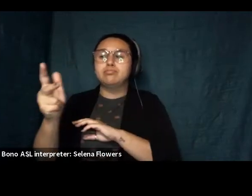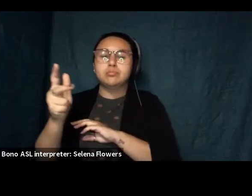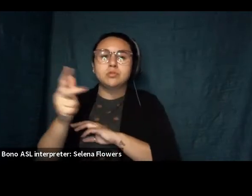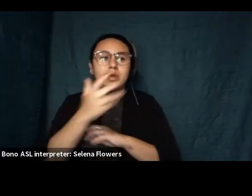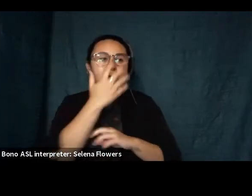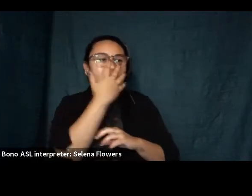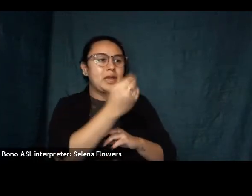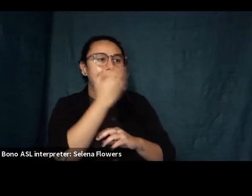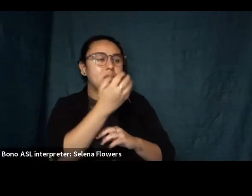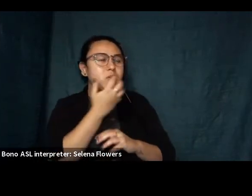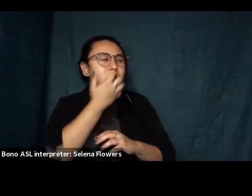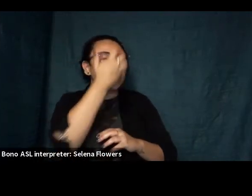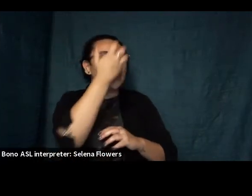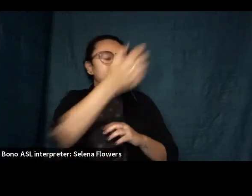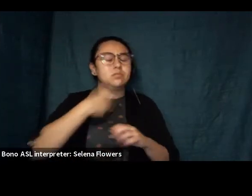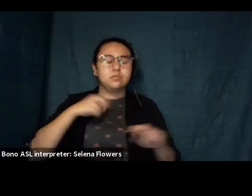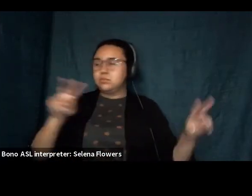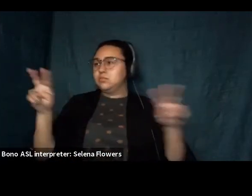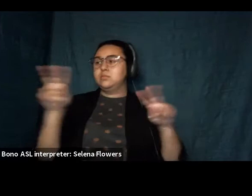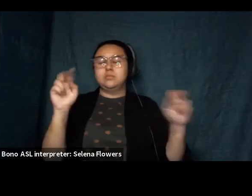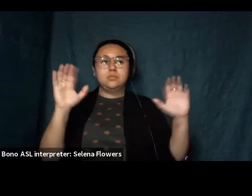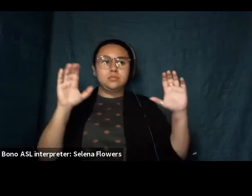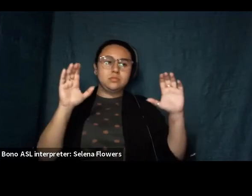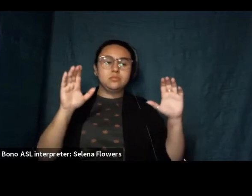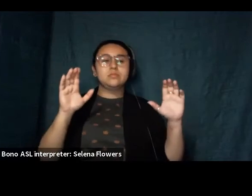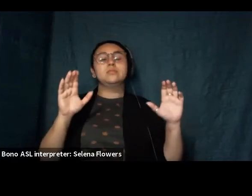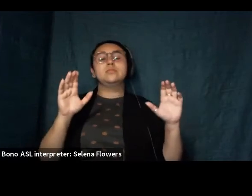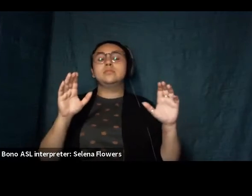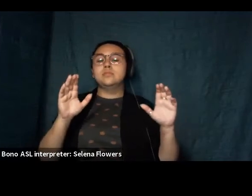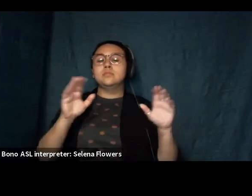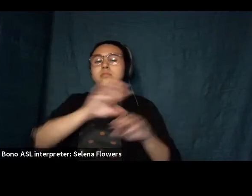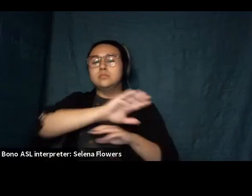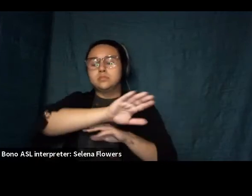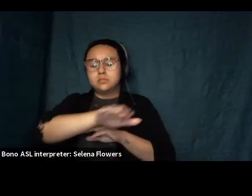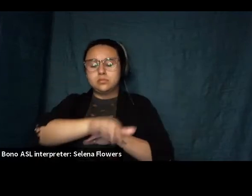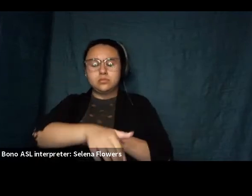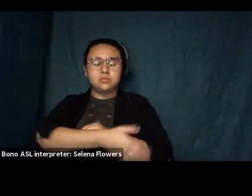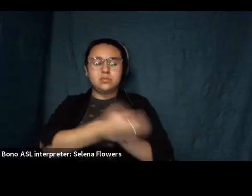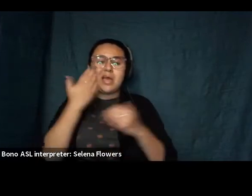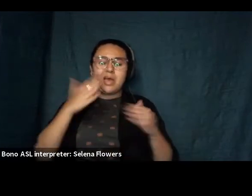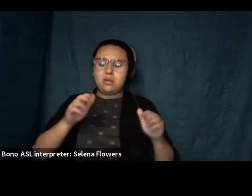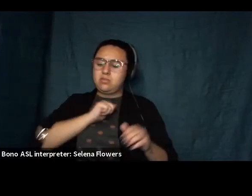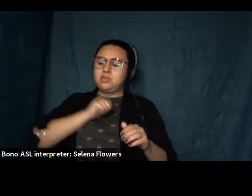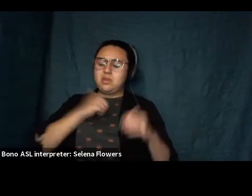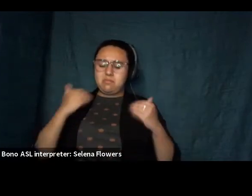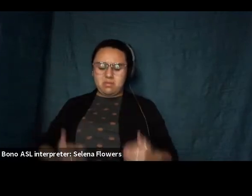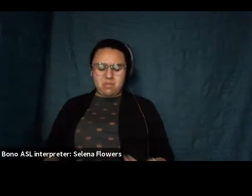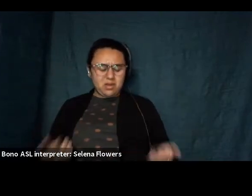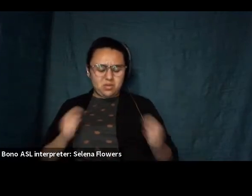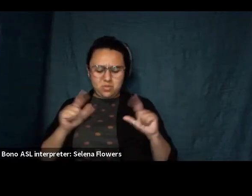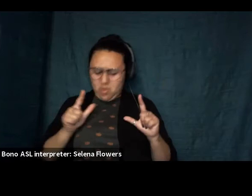where i was dreaming half the nights i don't know my body when i wake to it and there's grief in the returning